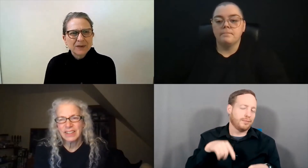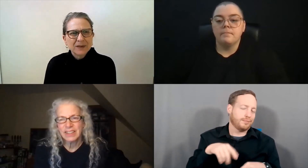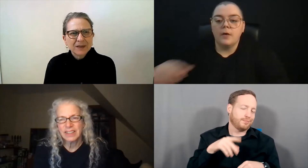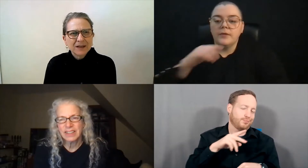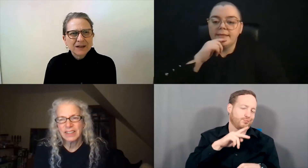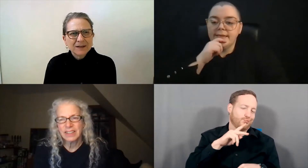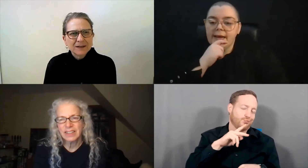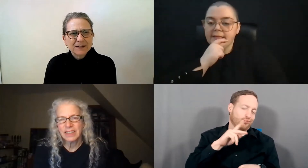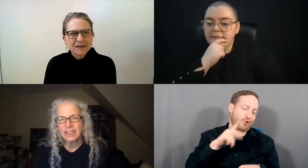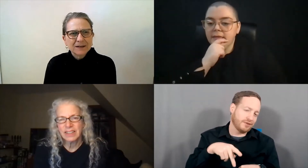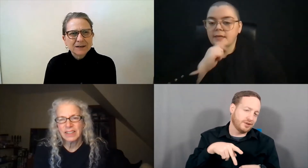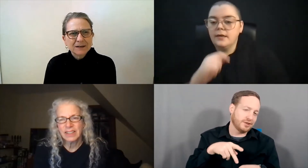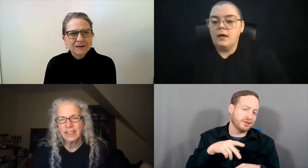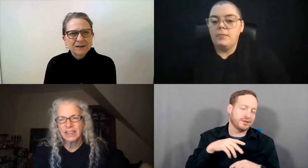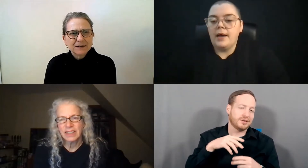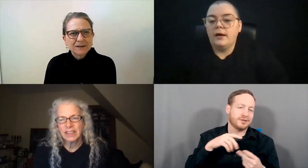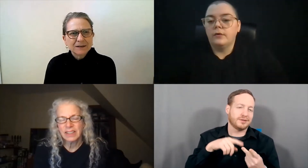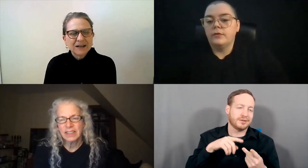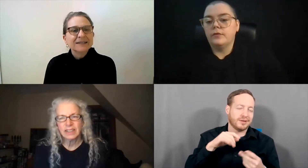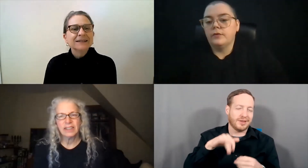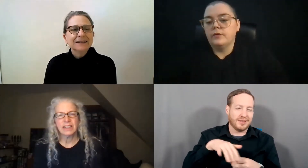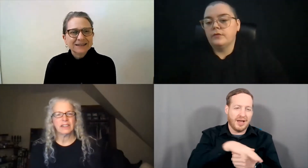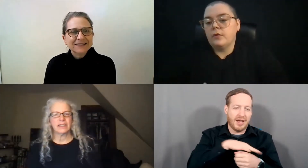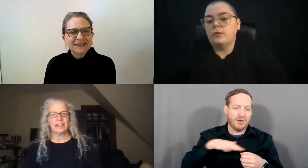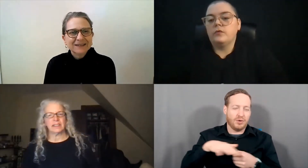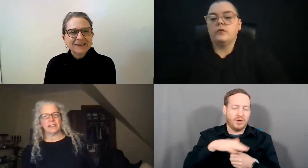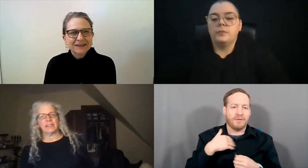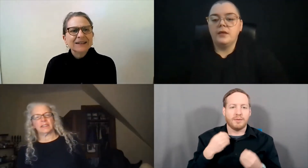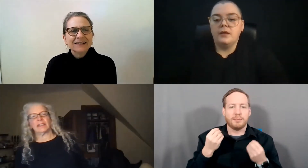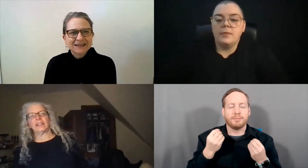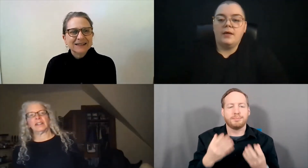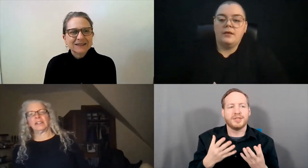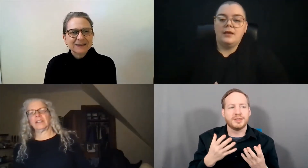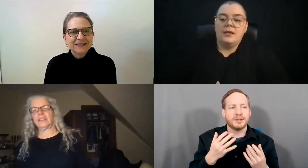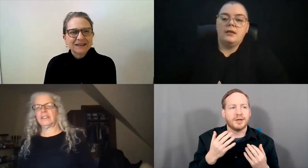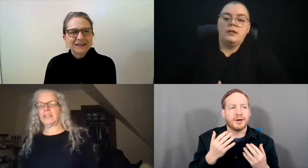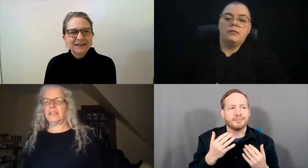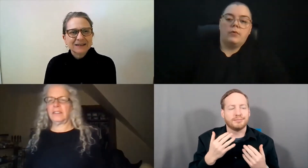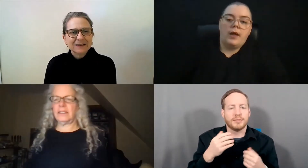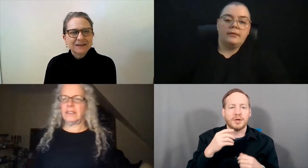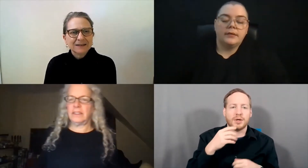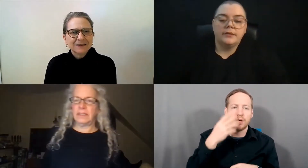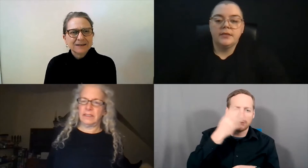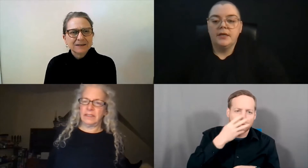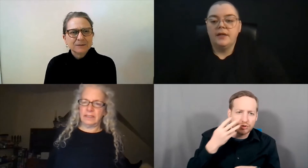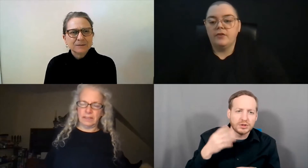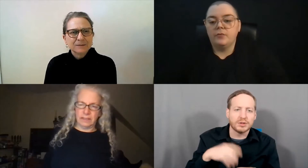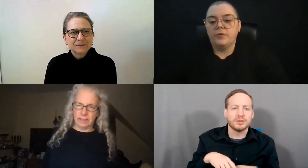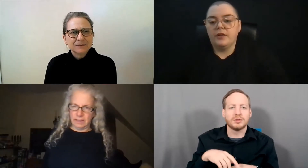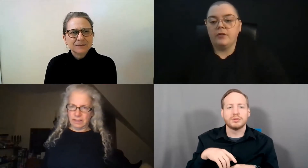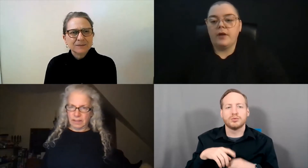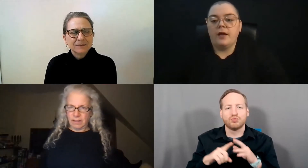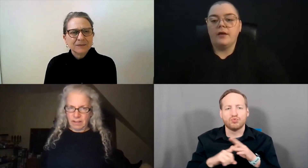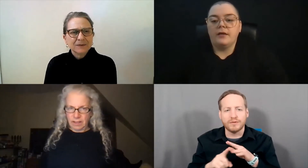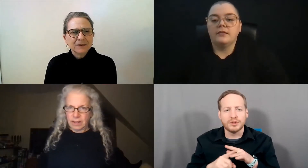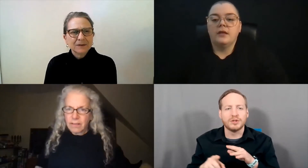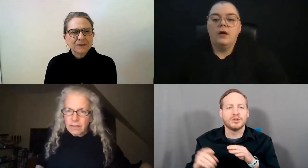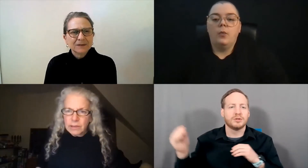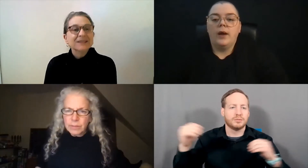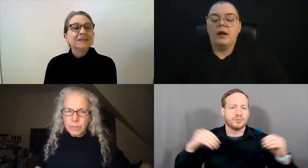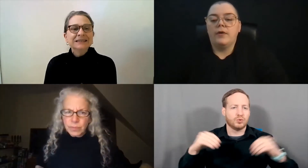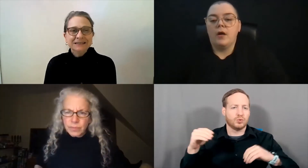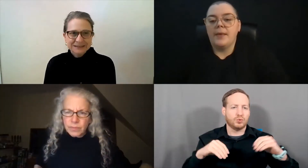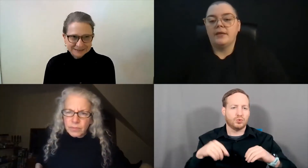I would like to ask about, so speaking about in Rhode Island, there's particular areas